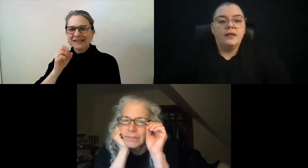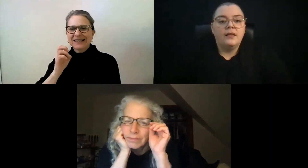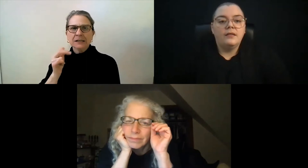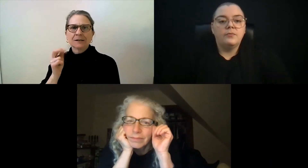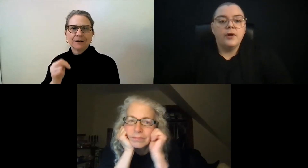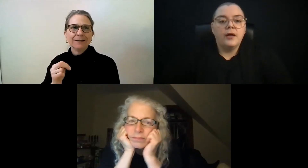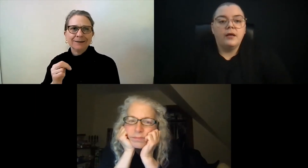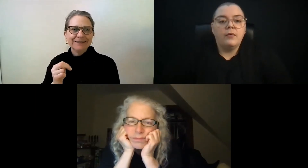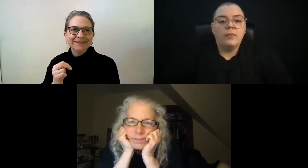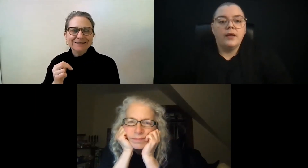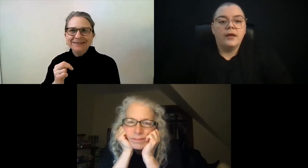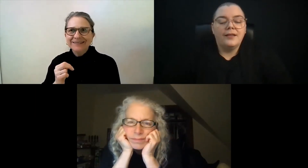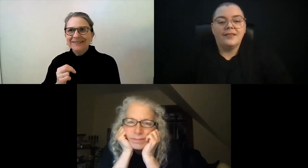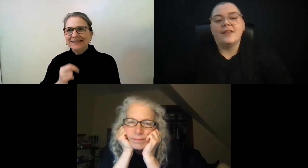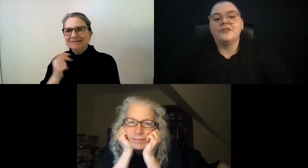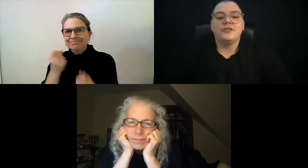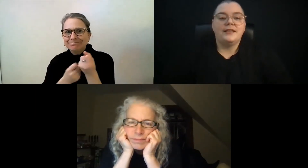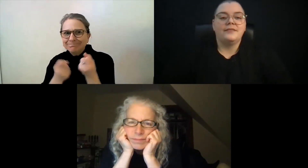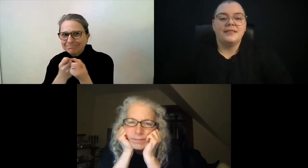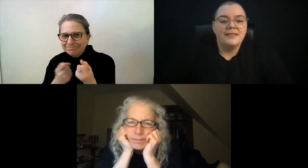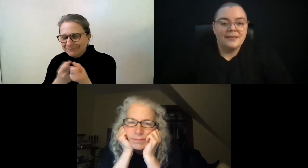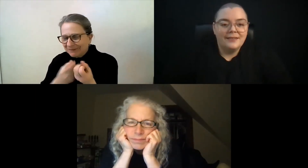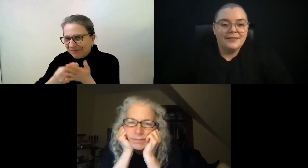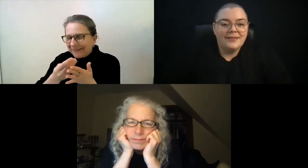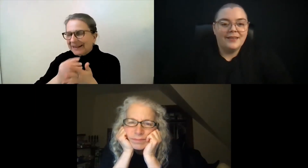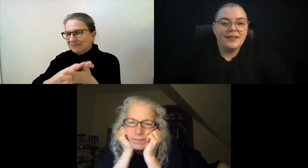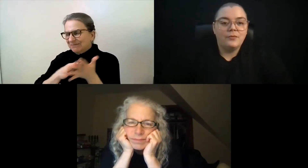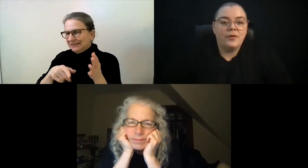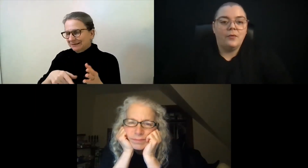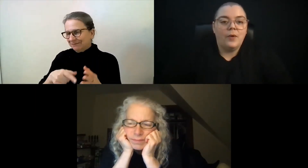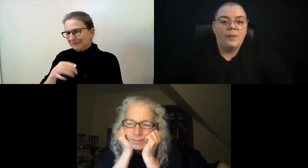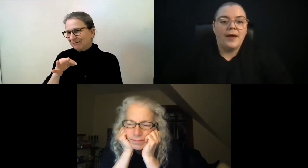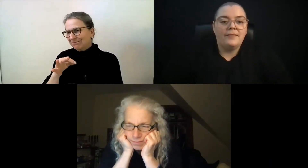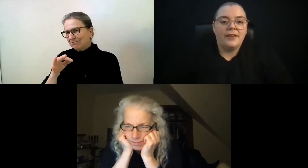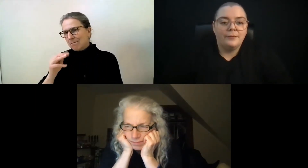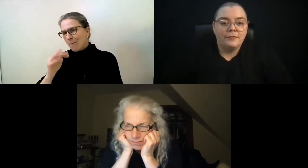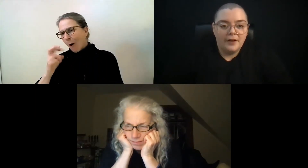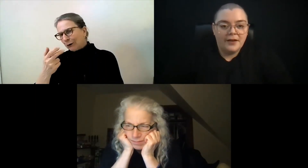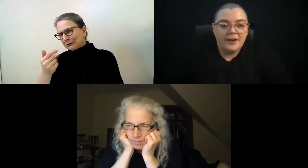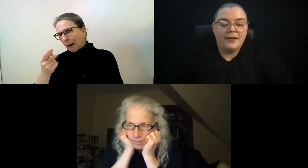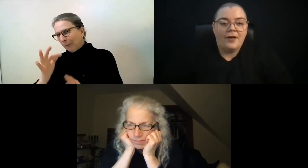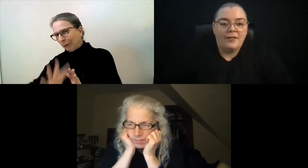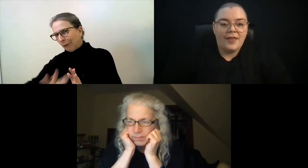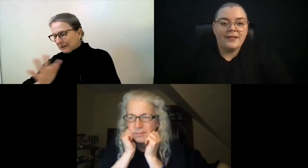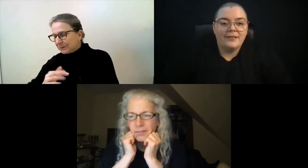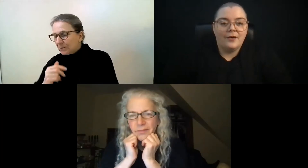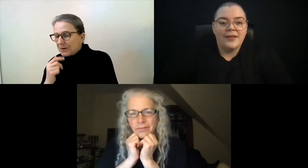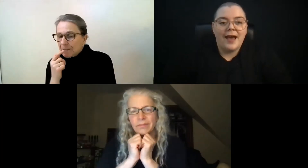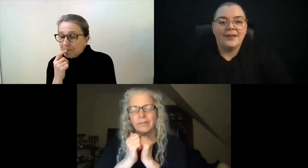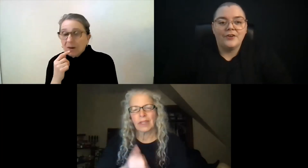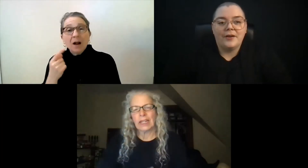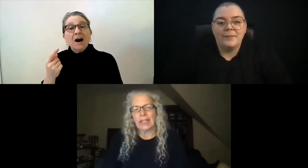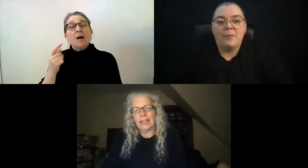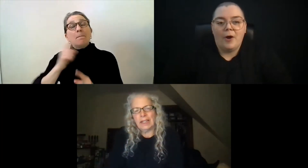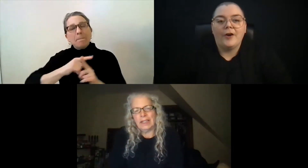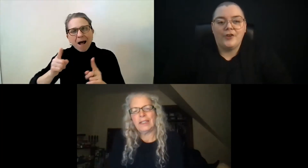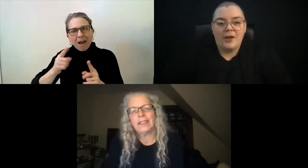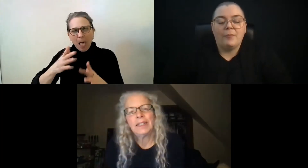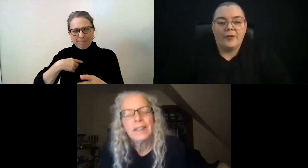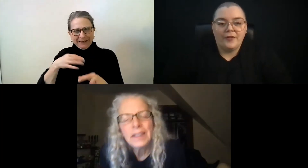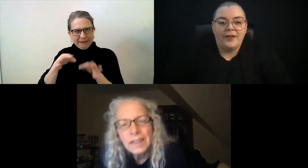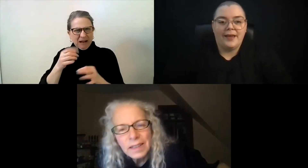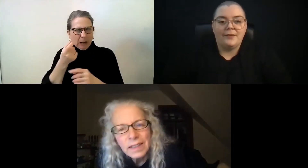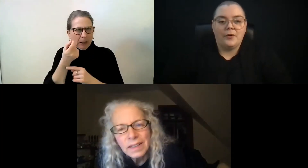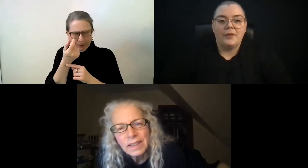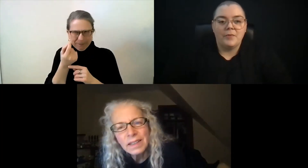In the spring, we, it's the legislative season. So that's really where we advocate for funding and all of that. So, yeah, you're talking about March,